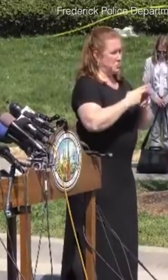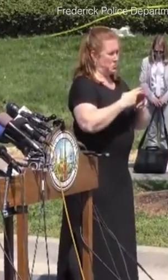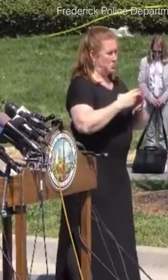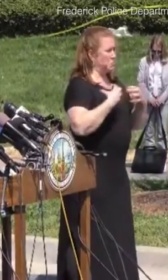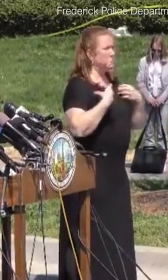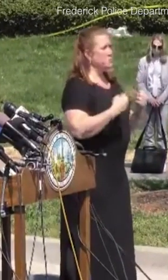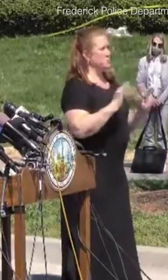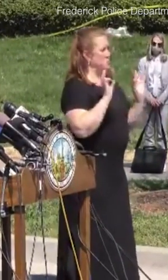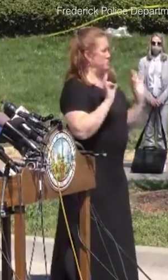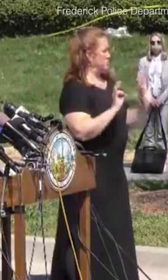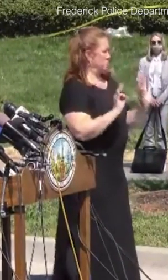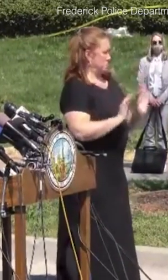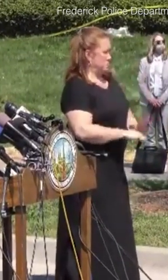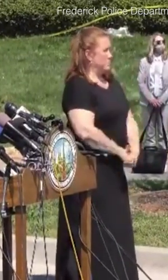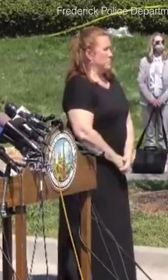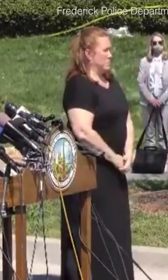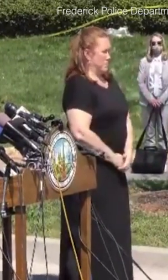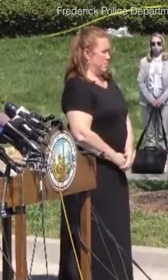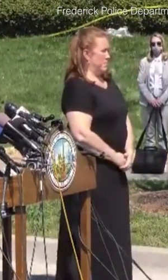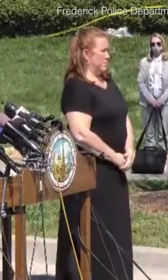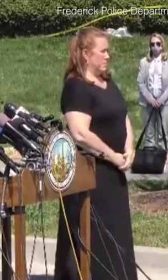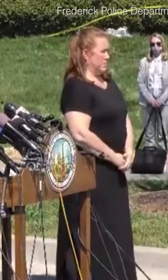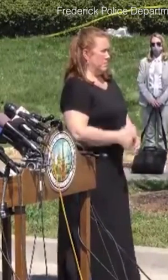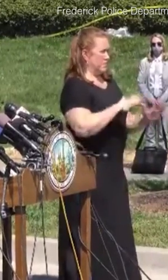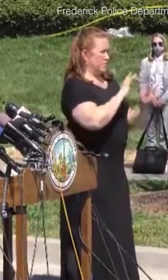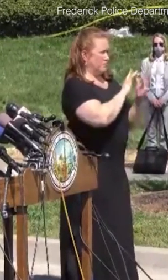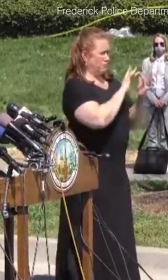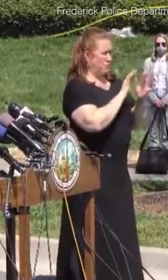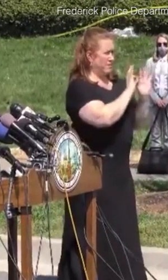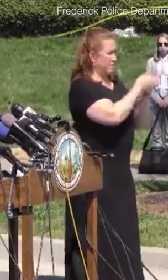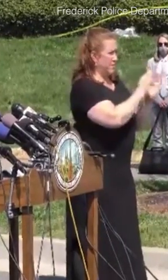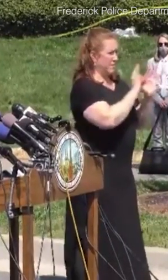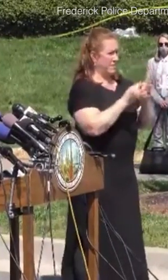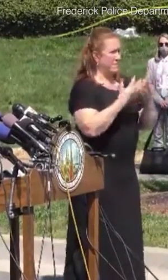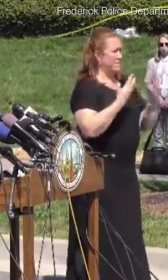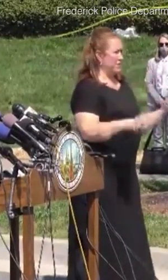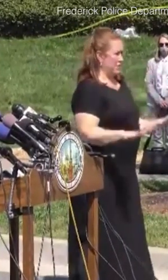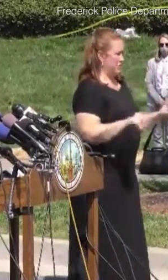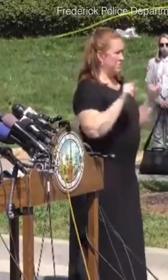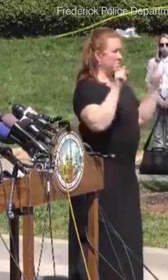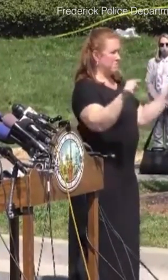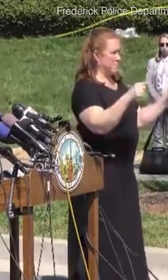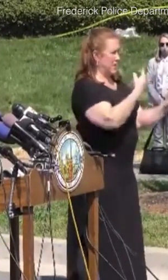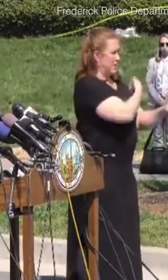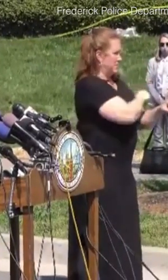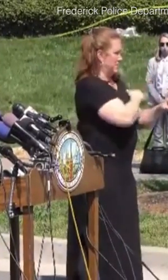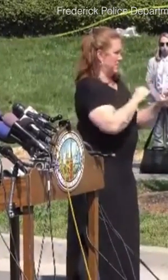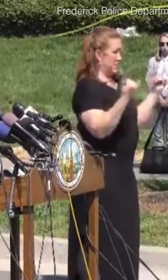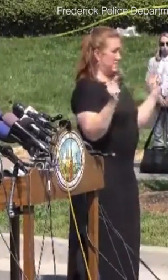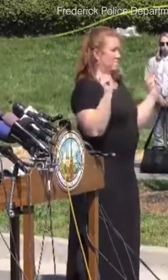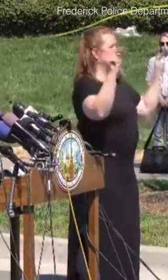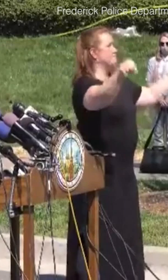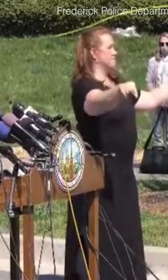that. Uh, we have been in touch with the victims families and they are at the hospital with their loved ones. With that,